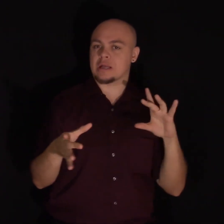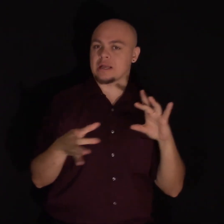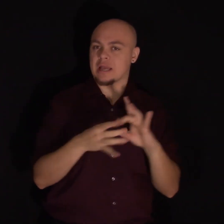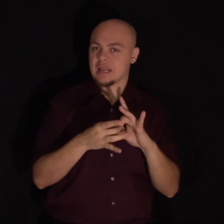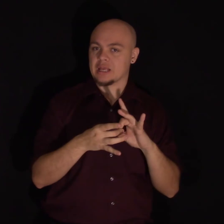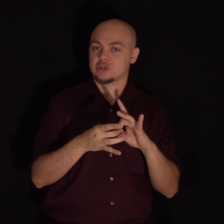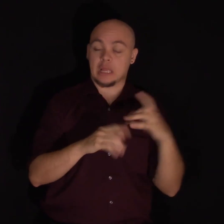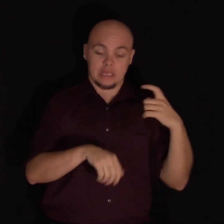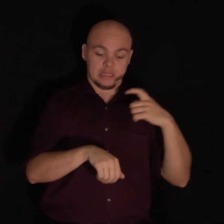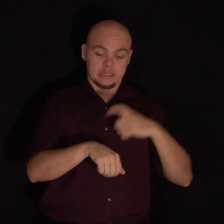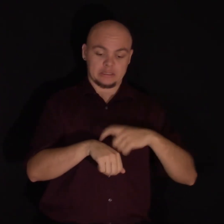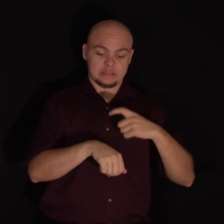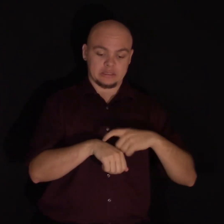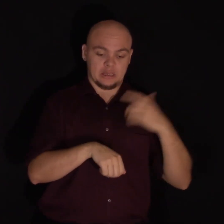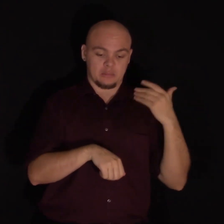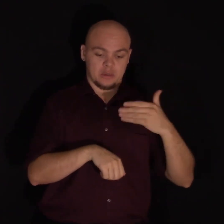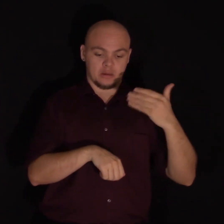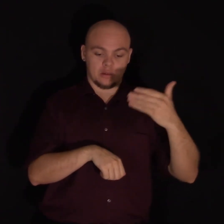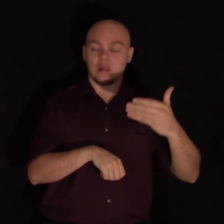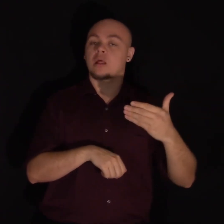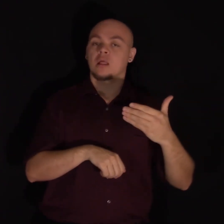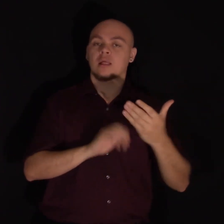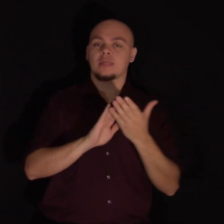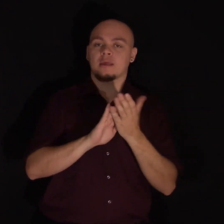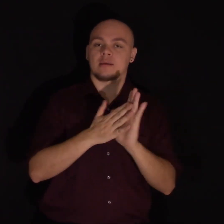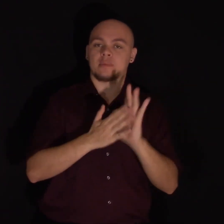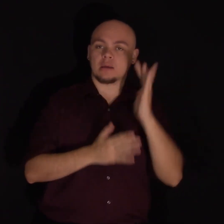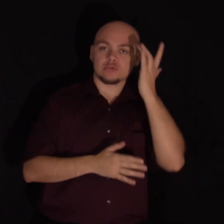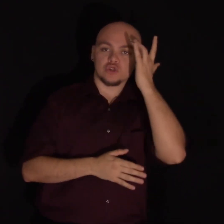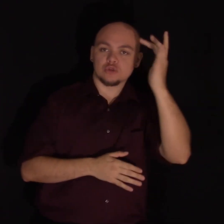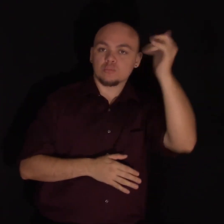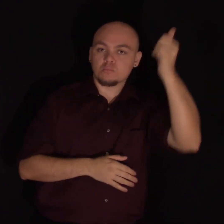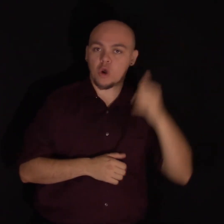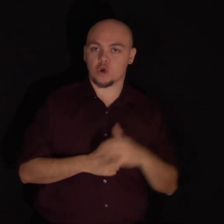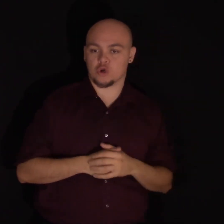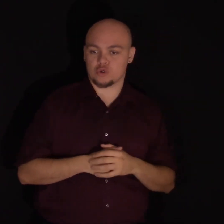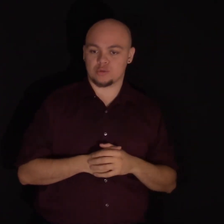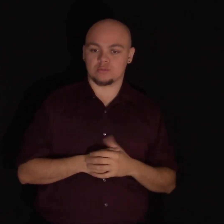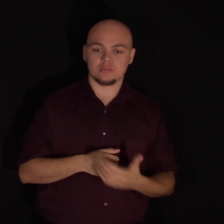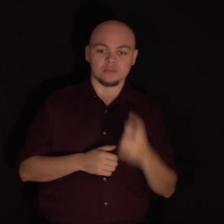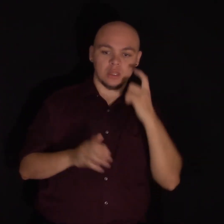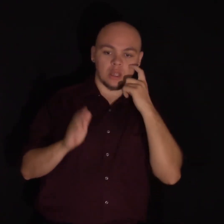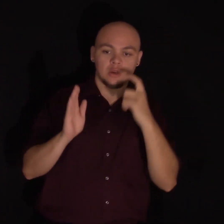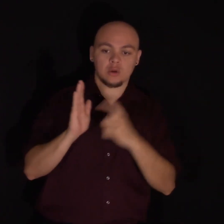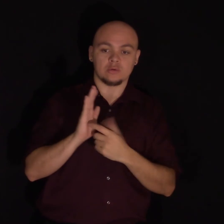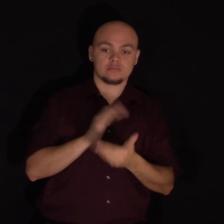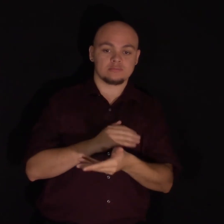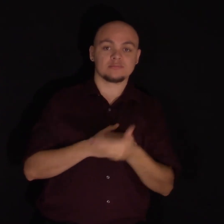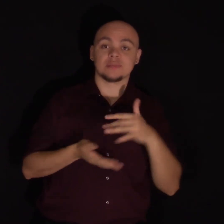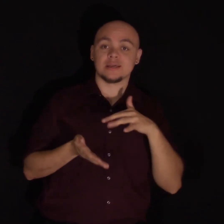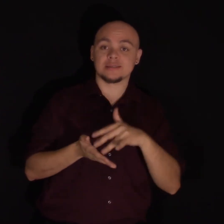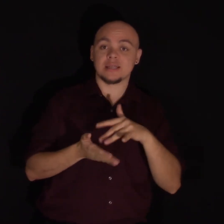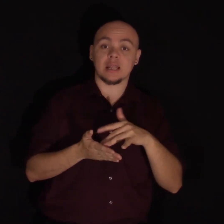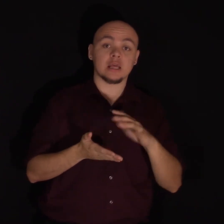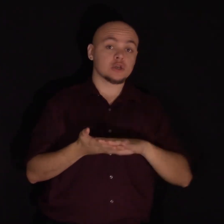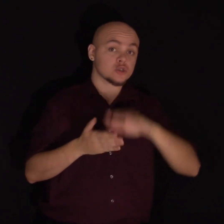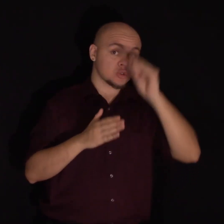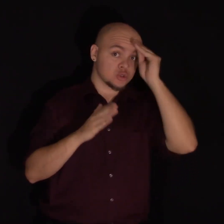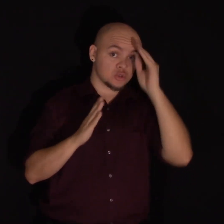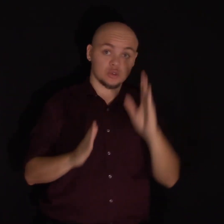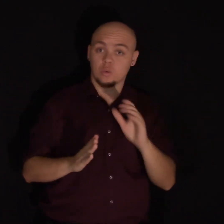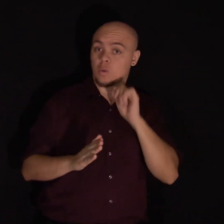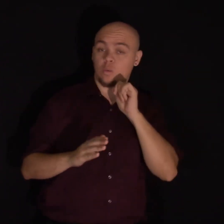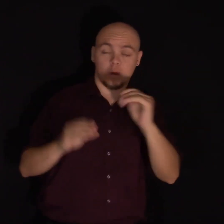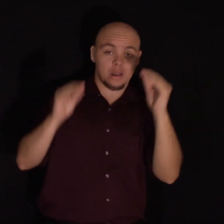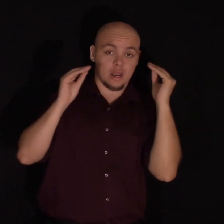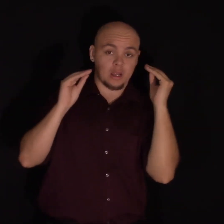And over time, they can get smarter. Look what happened. In this study, students who were not taught